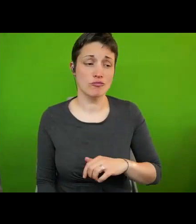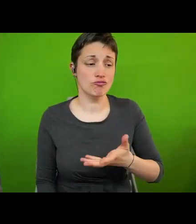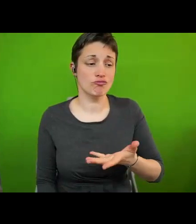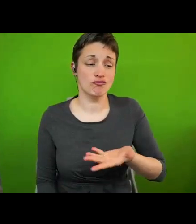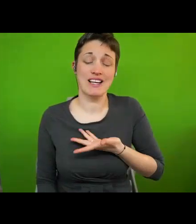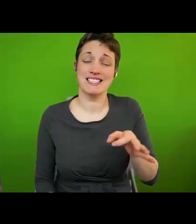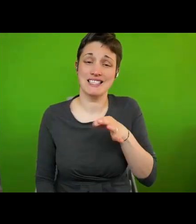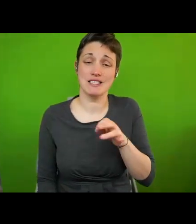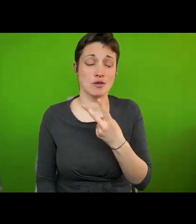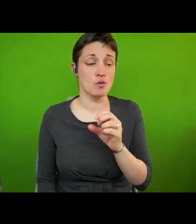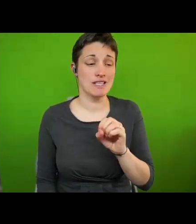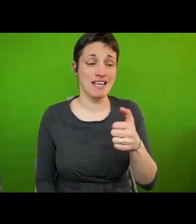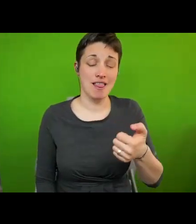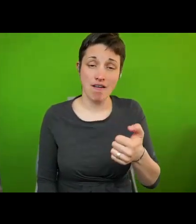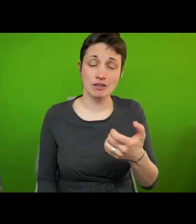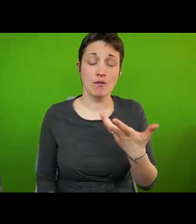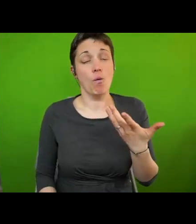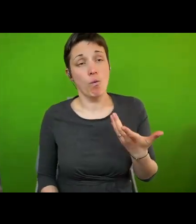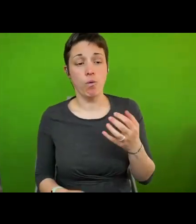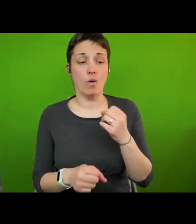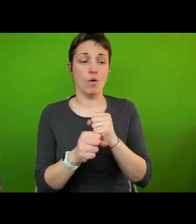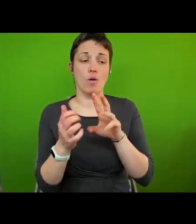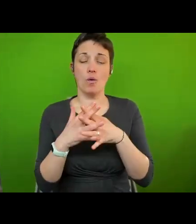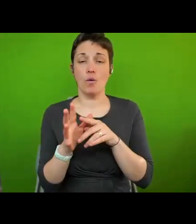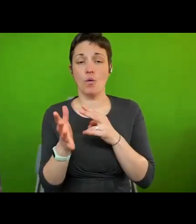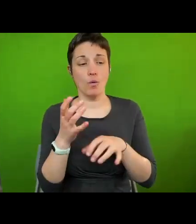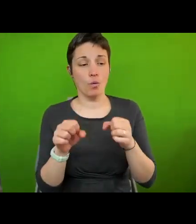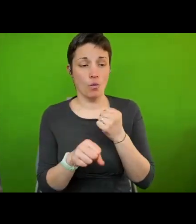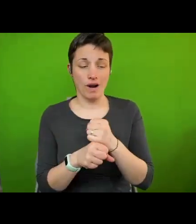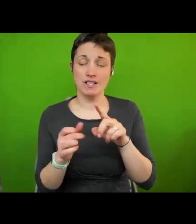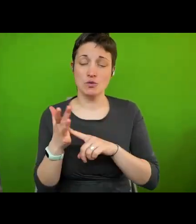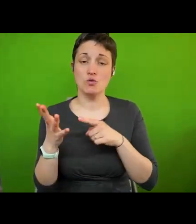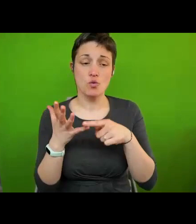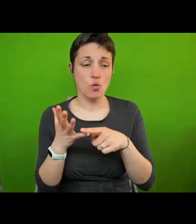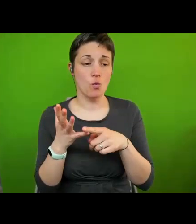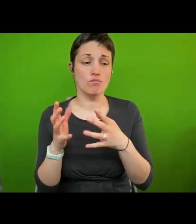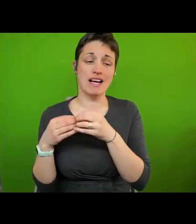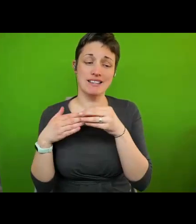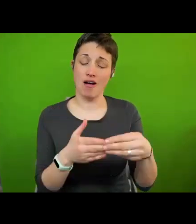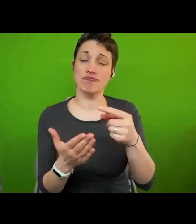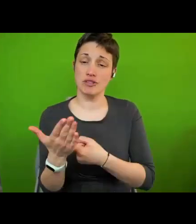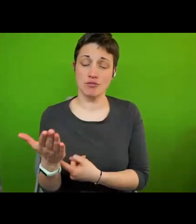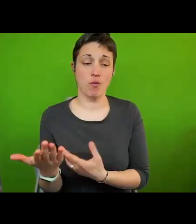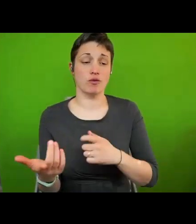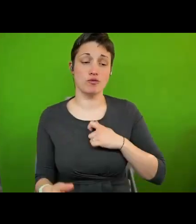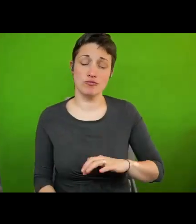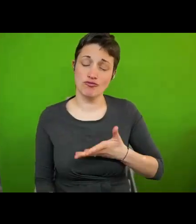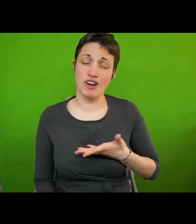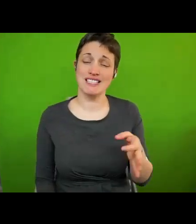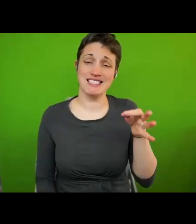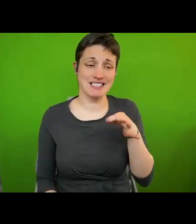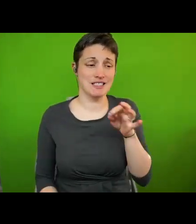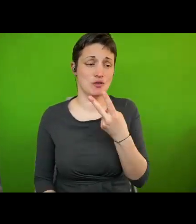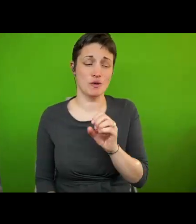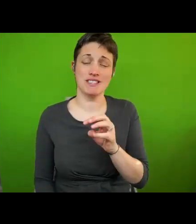2014 2014 just to mention the most prominent ones the swedish platform for policy